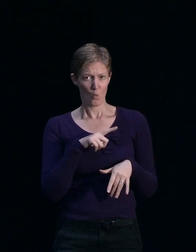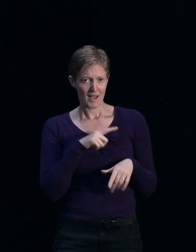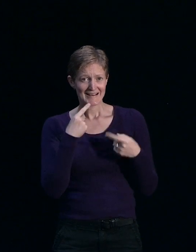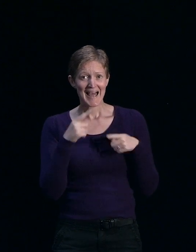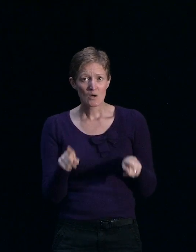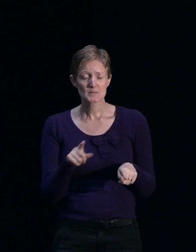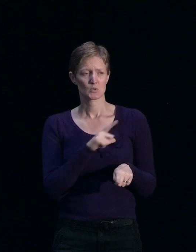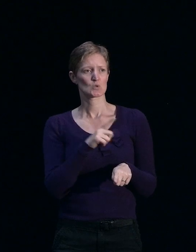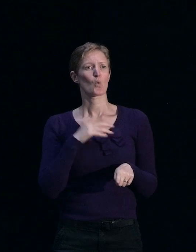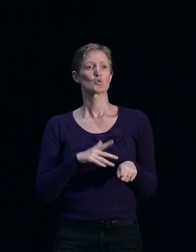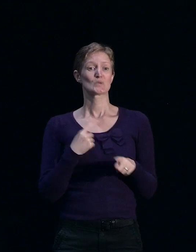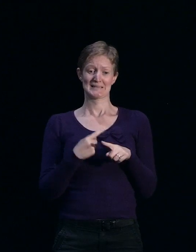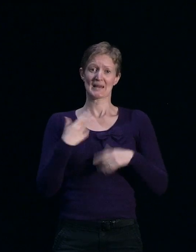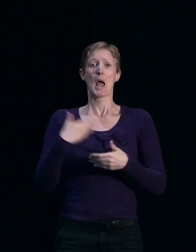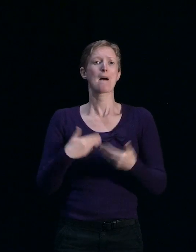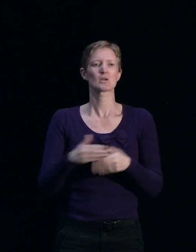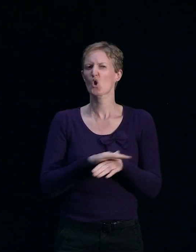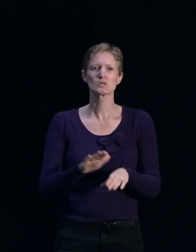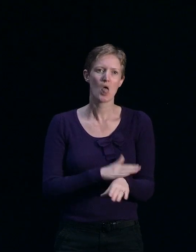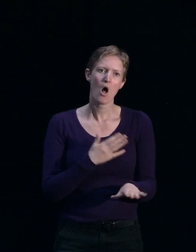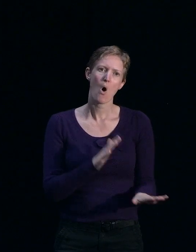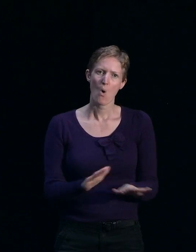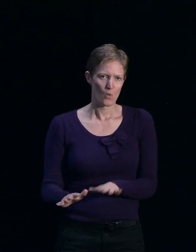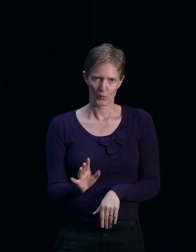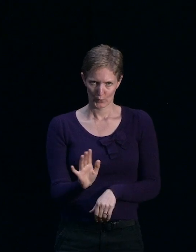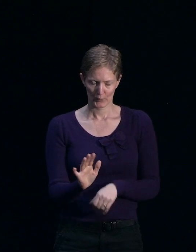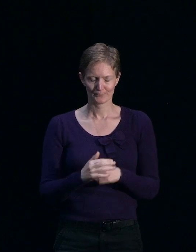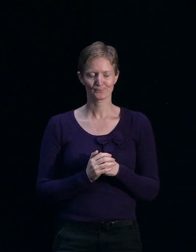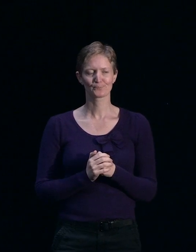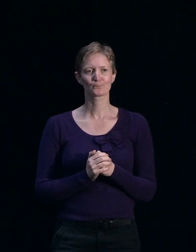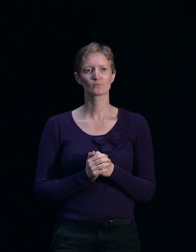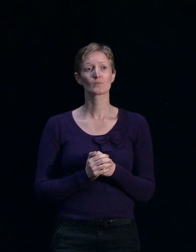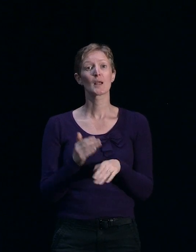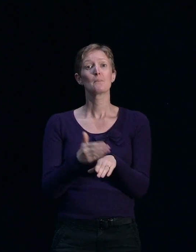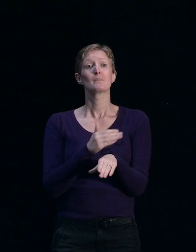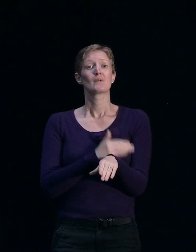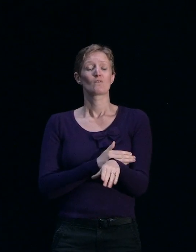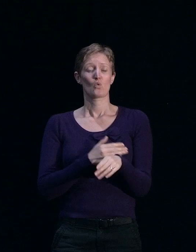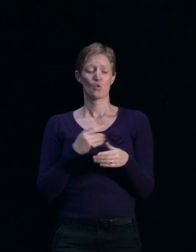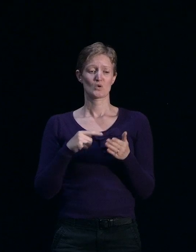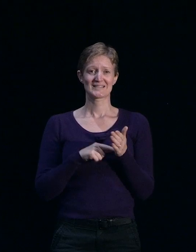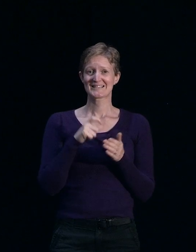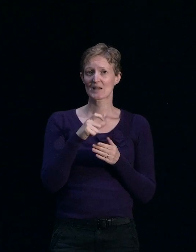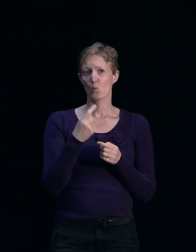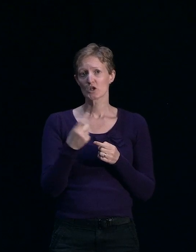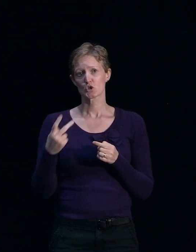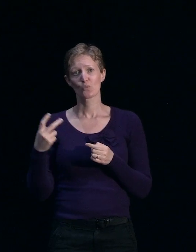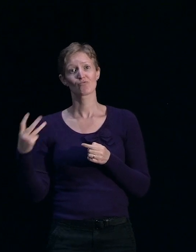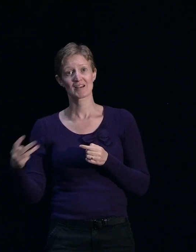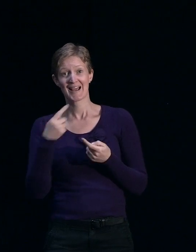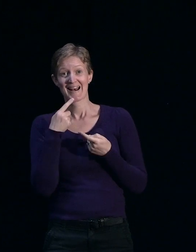the process rather than slow it down. Prior to the announcement of the technical categories in Canterbury,